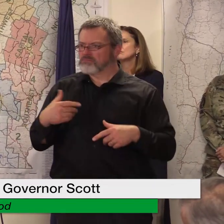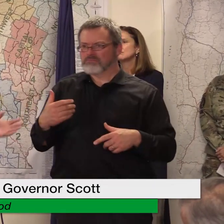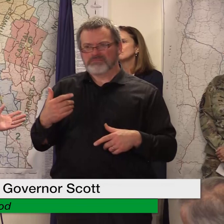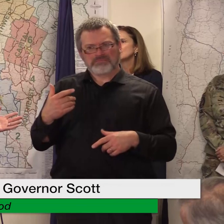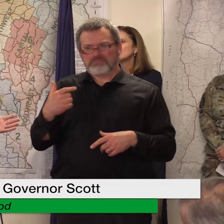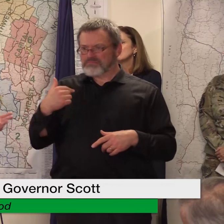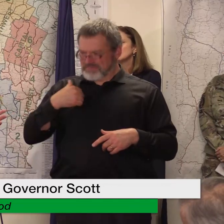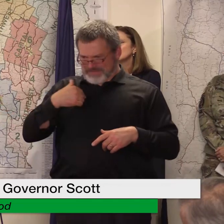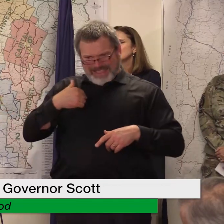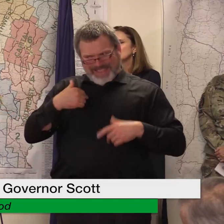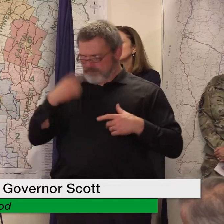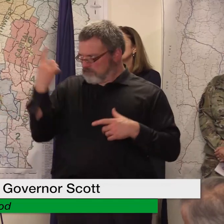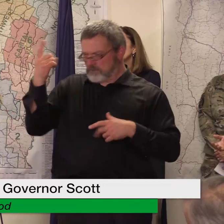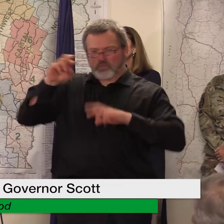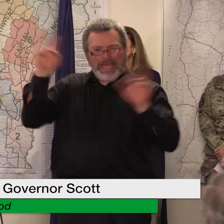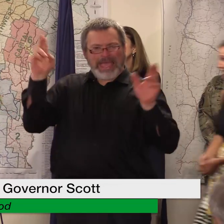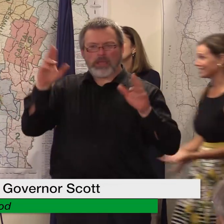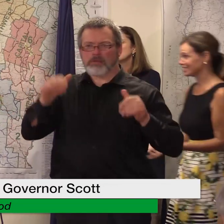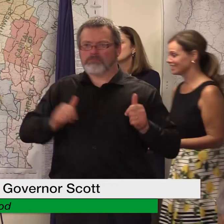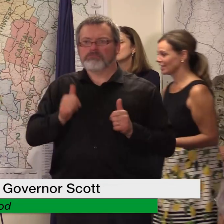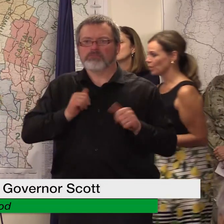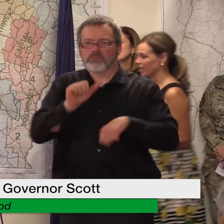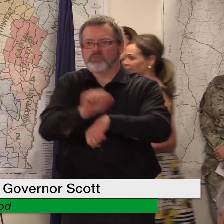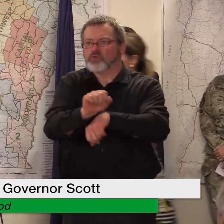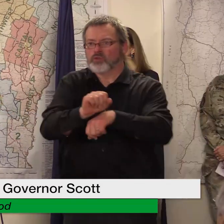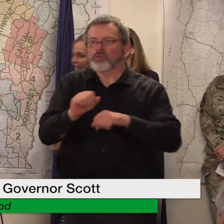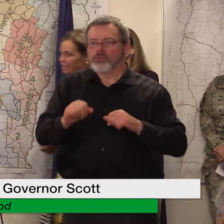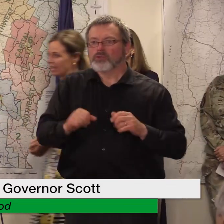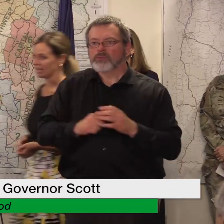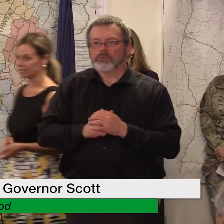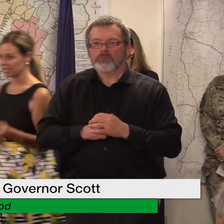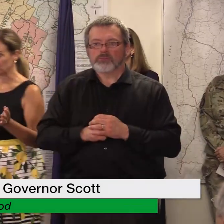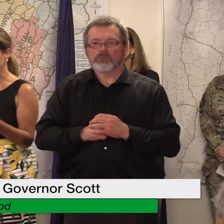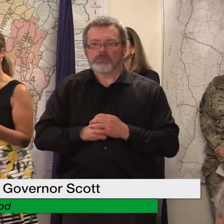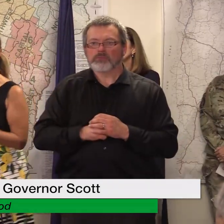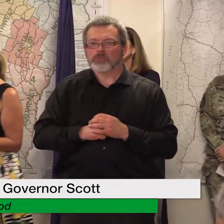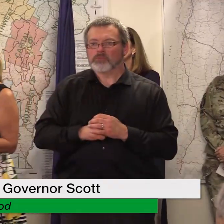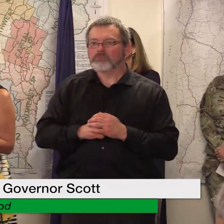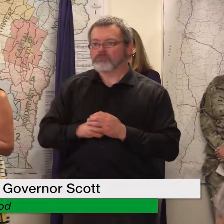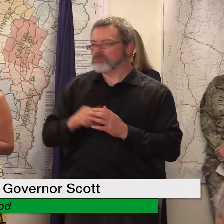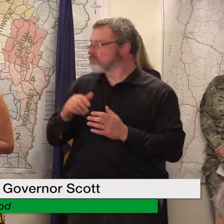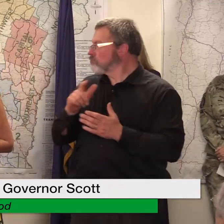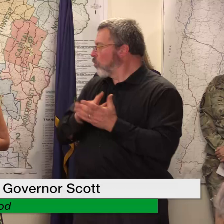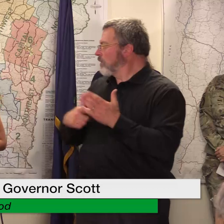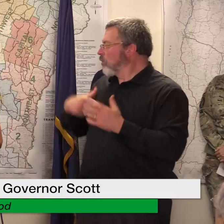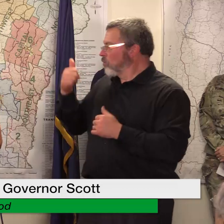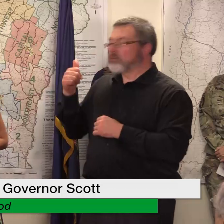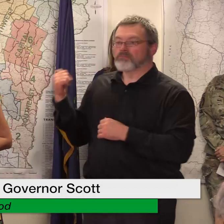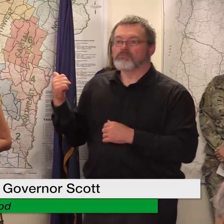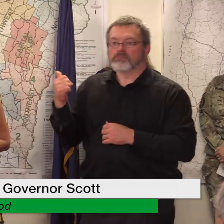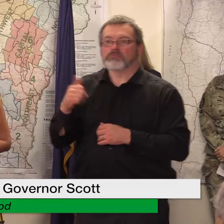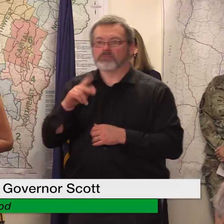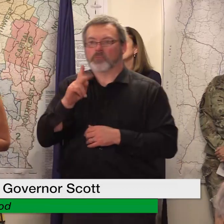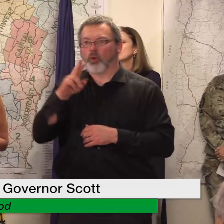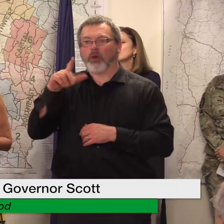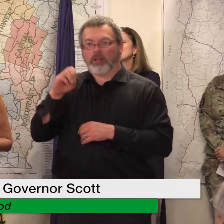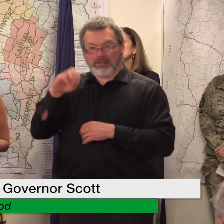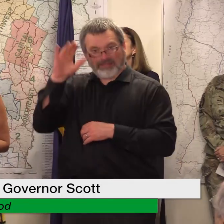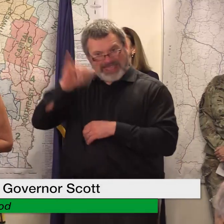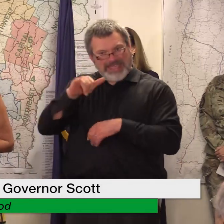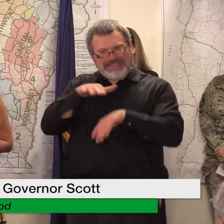that's what i wanted to say is we have had uh separate from fema we have had some business owners